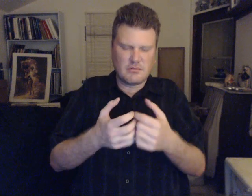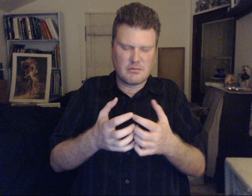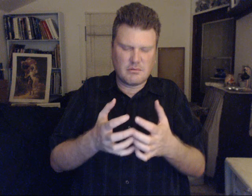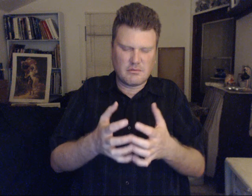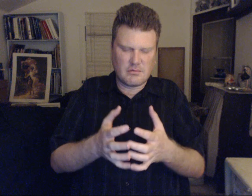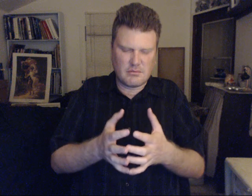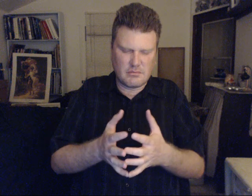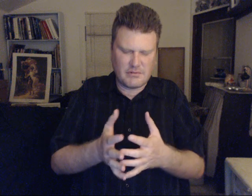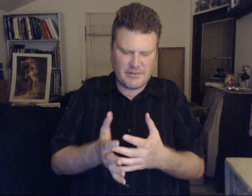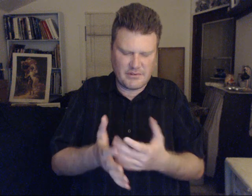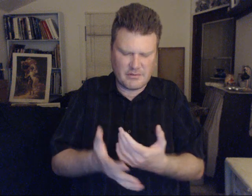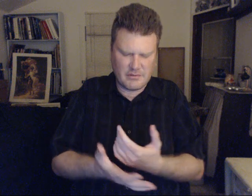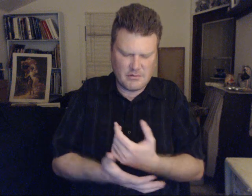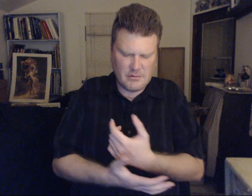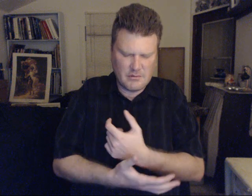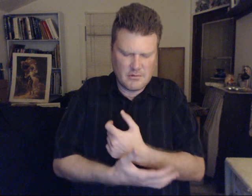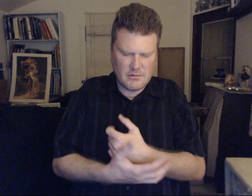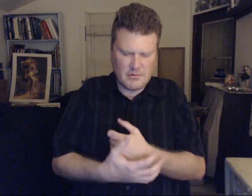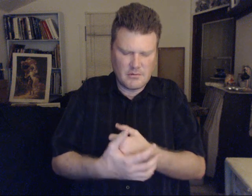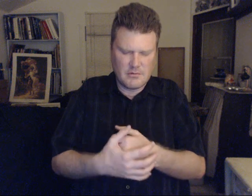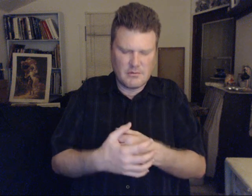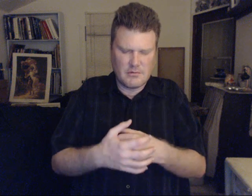also some he is course